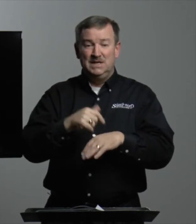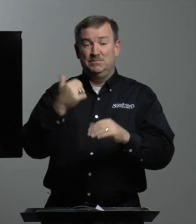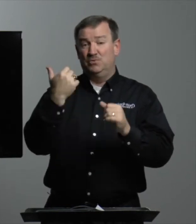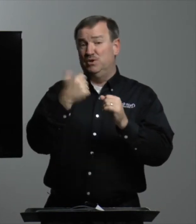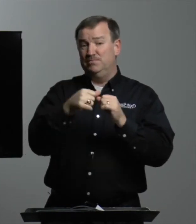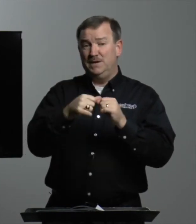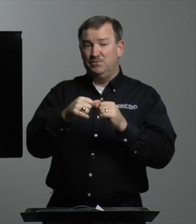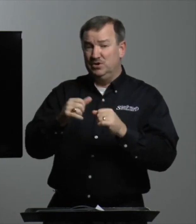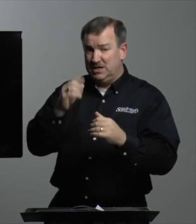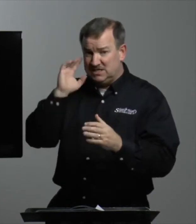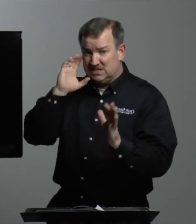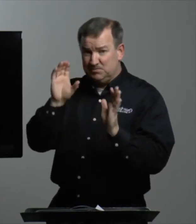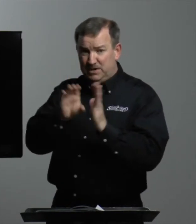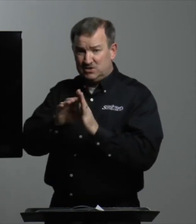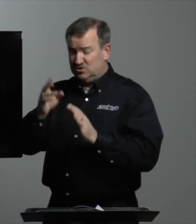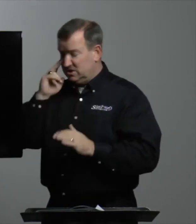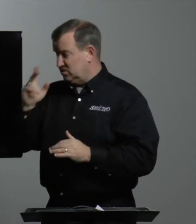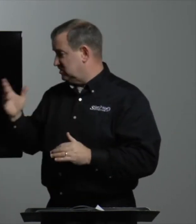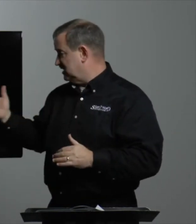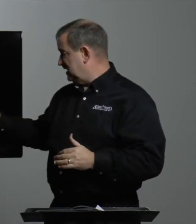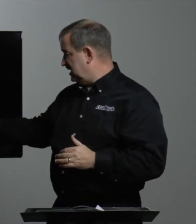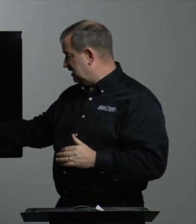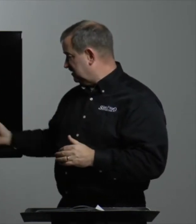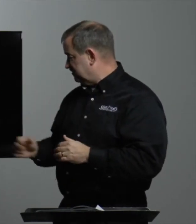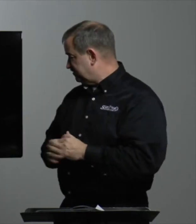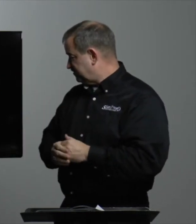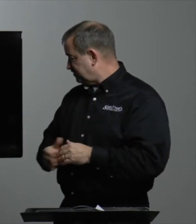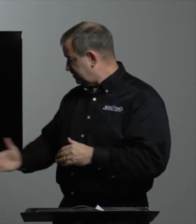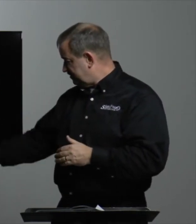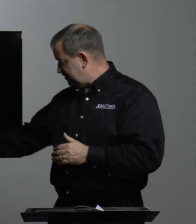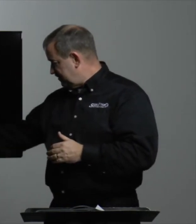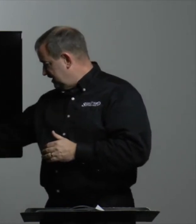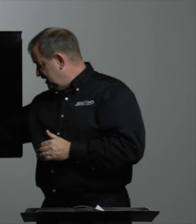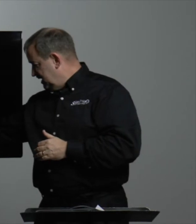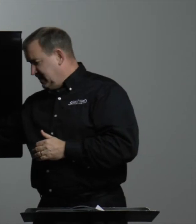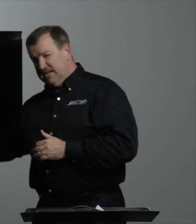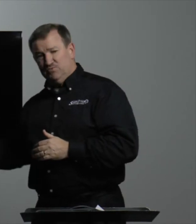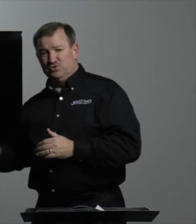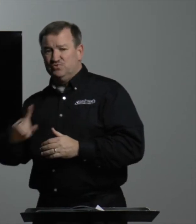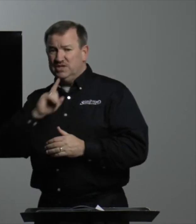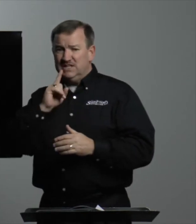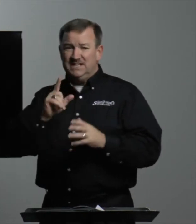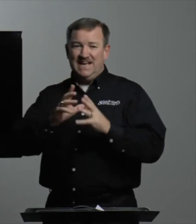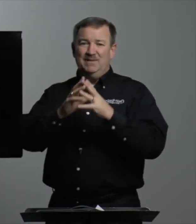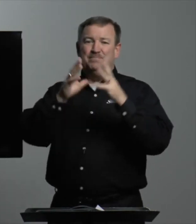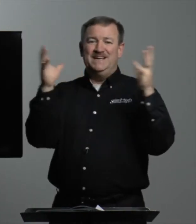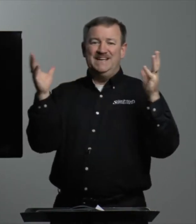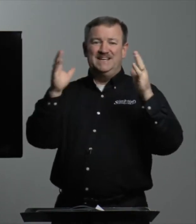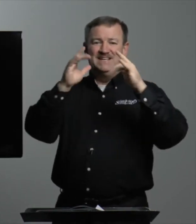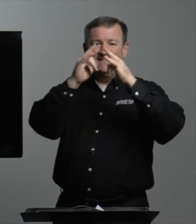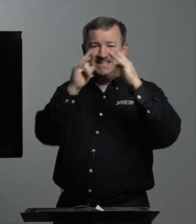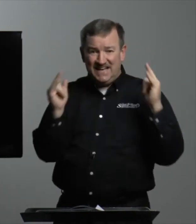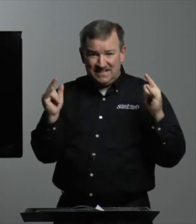But remember, it's the picture that you see here. It was really a big tent.